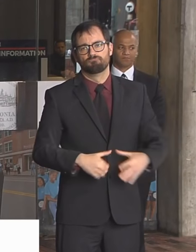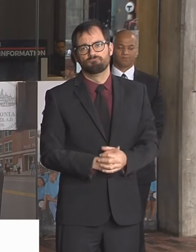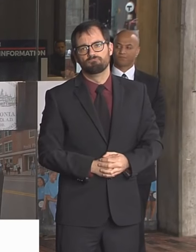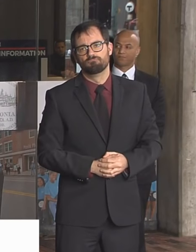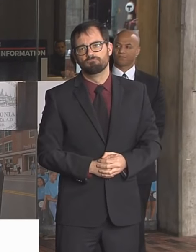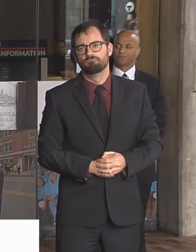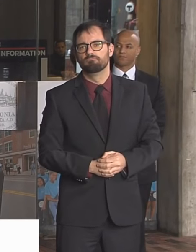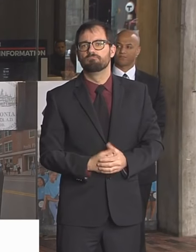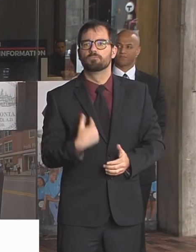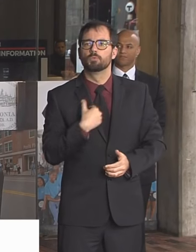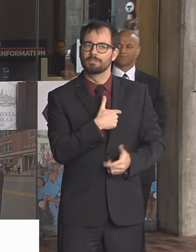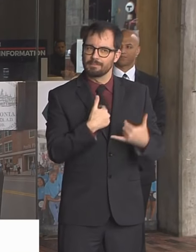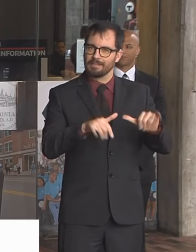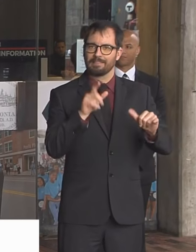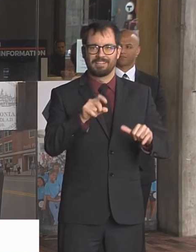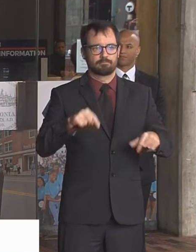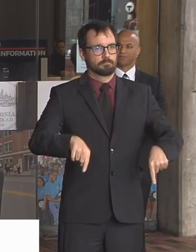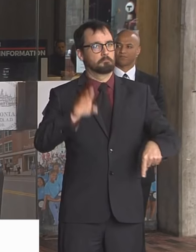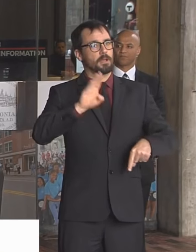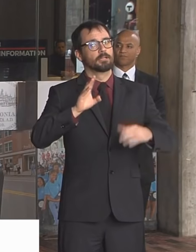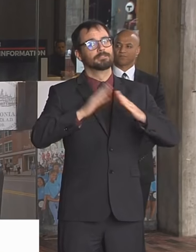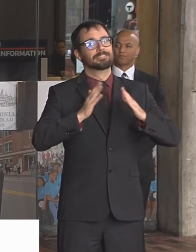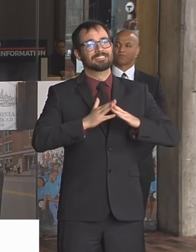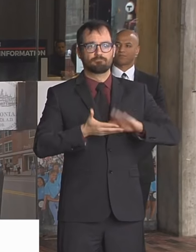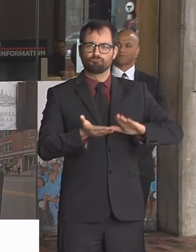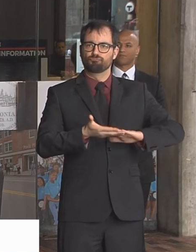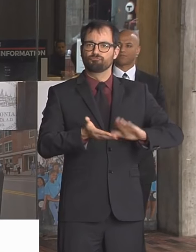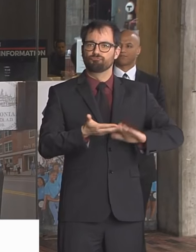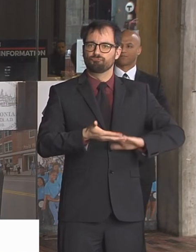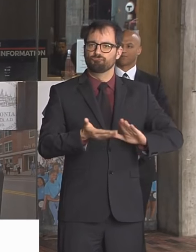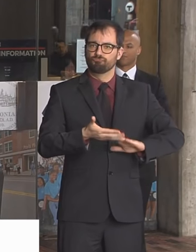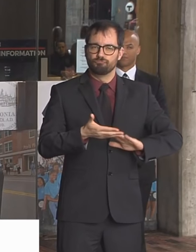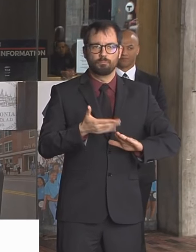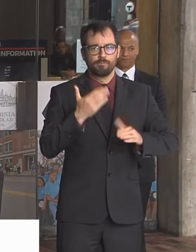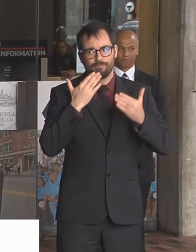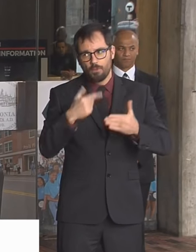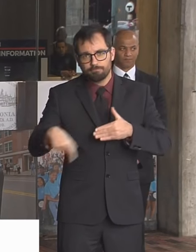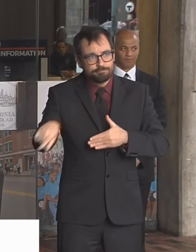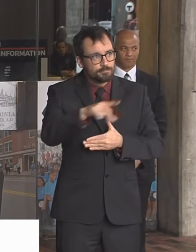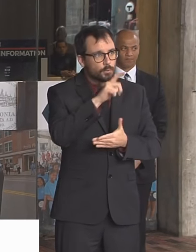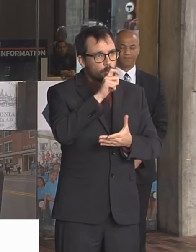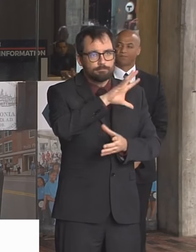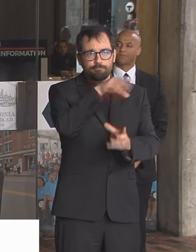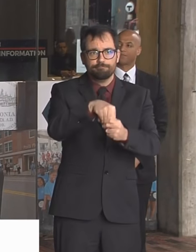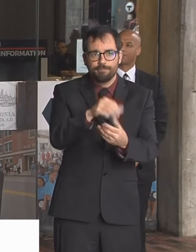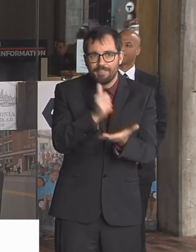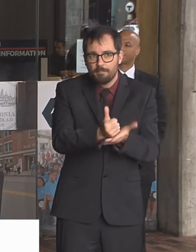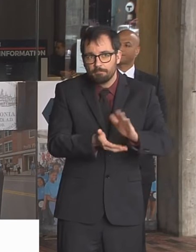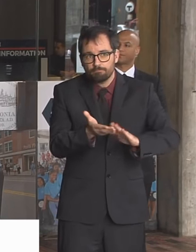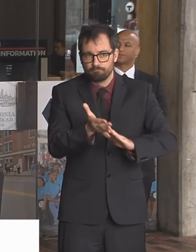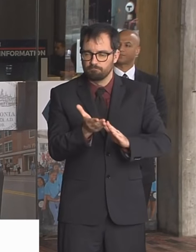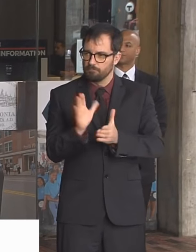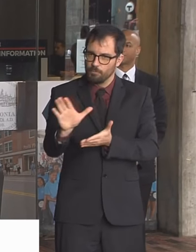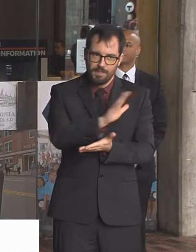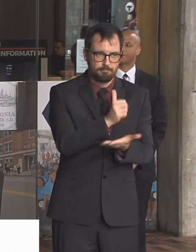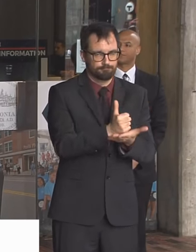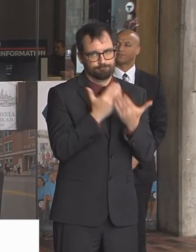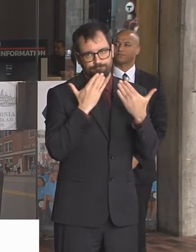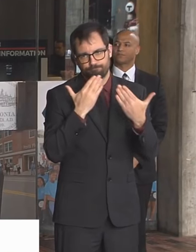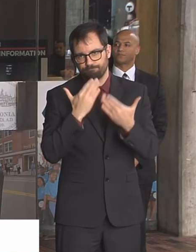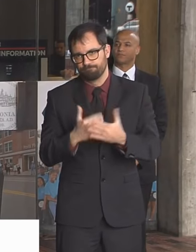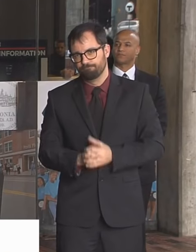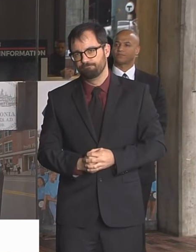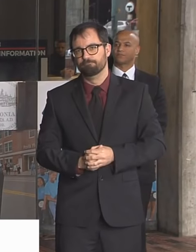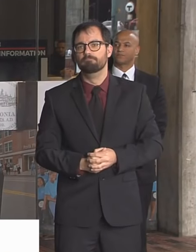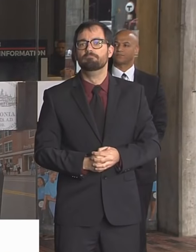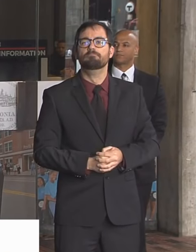and there's a lot of great frontline people that are helping us with this, so I want to thank them for that. City Hall service and staff, our plan for